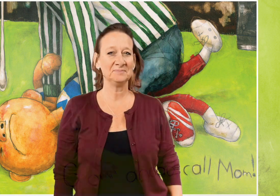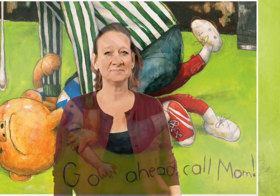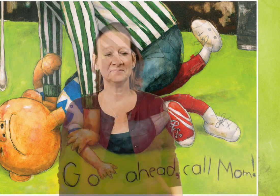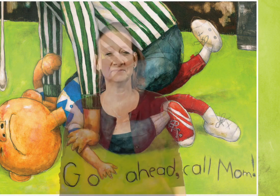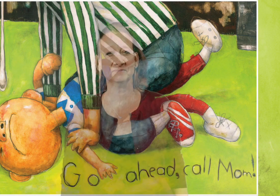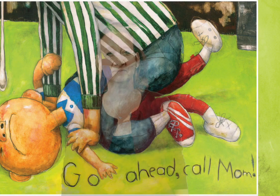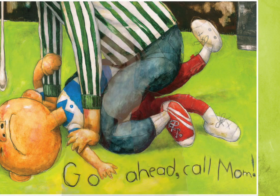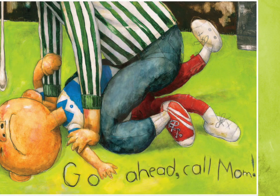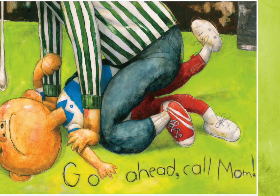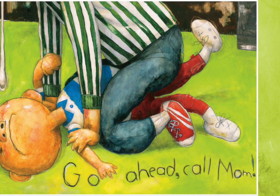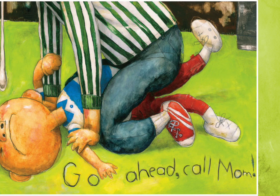to David's face.